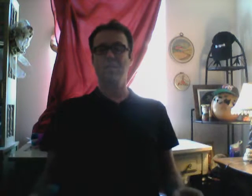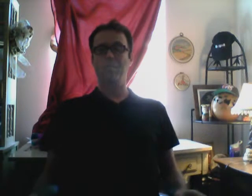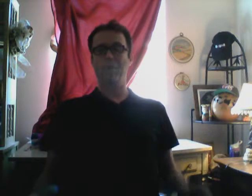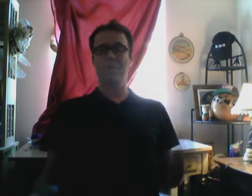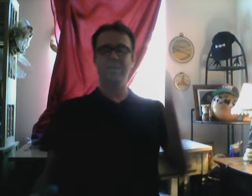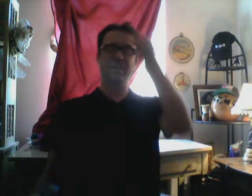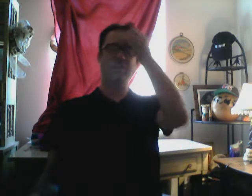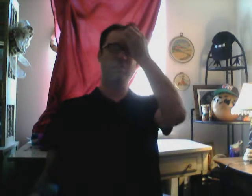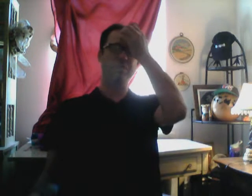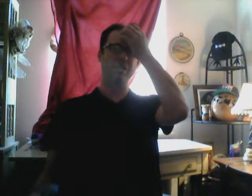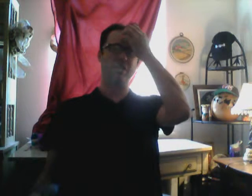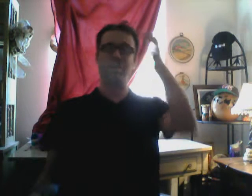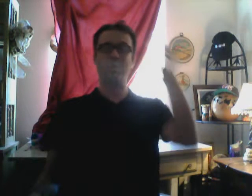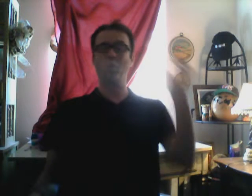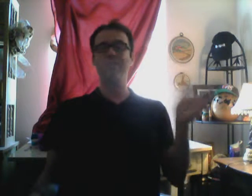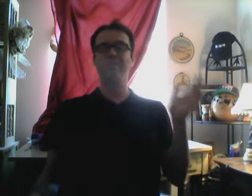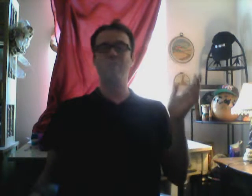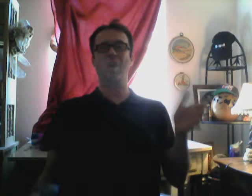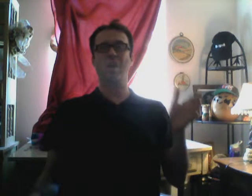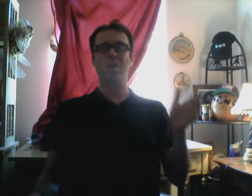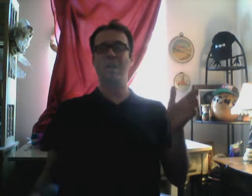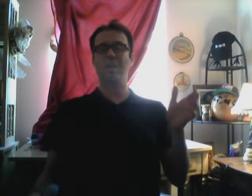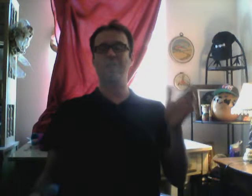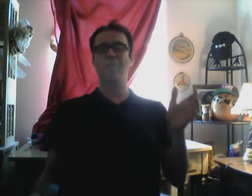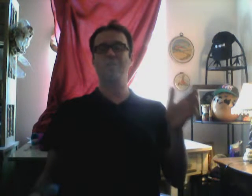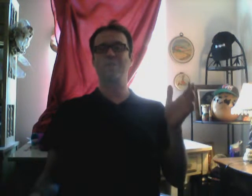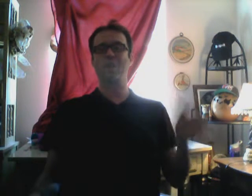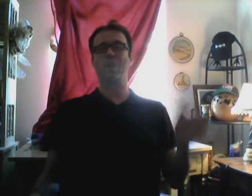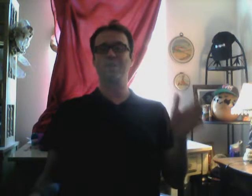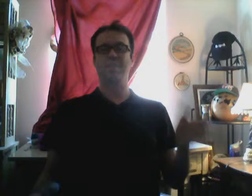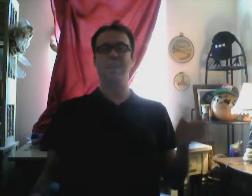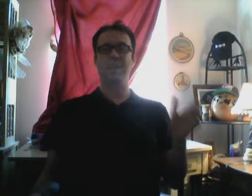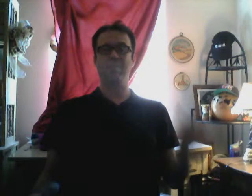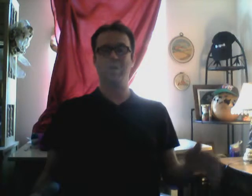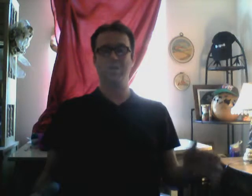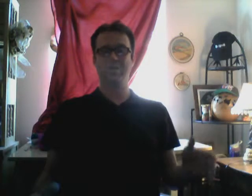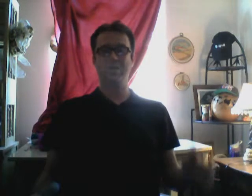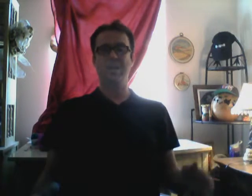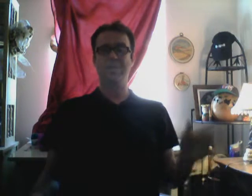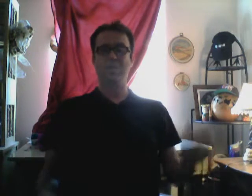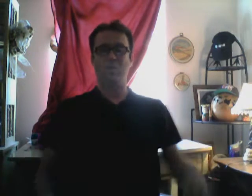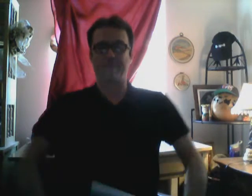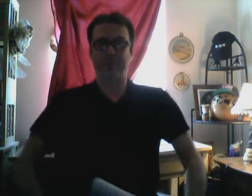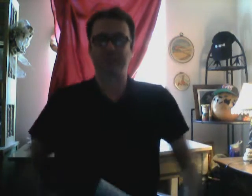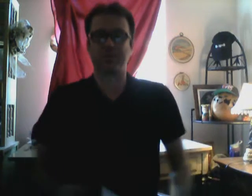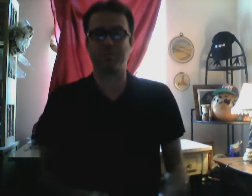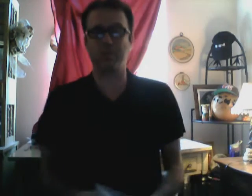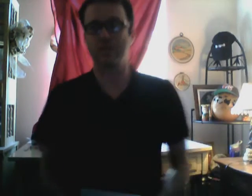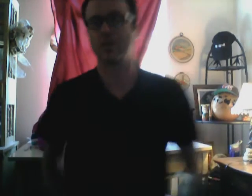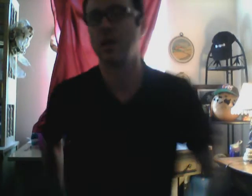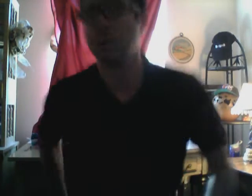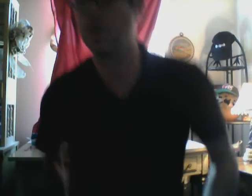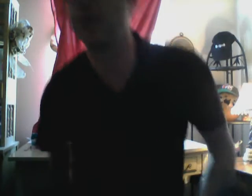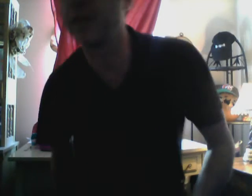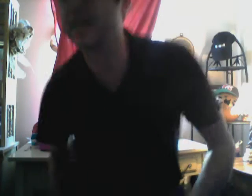but it would, you know, they wouldn't have lost a lot. They wouldn't have lost that much if they would have built a bridge, but they